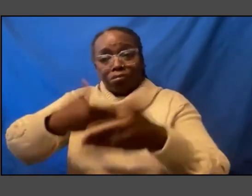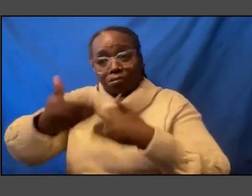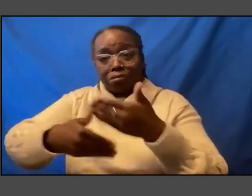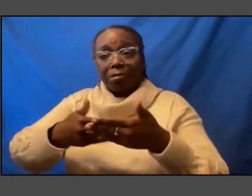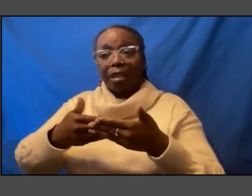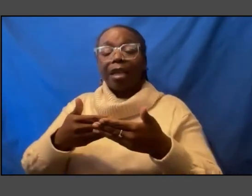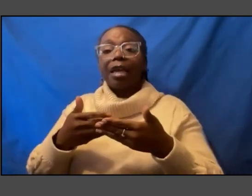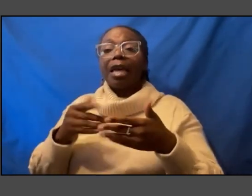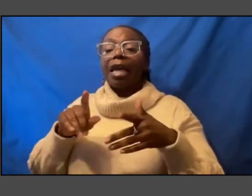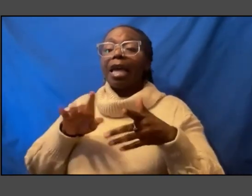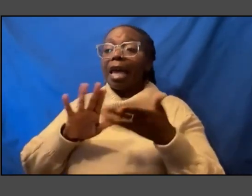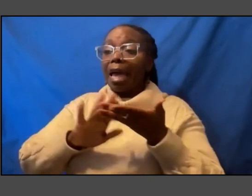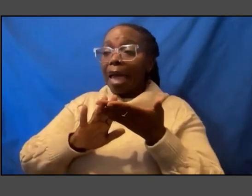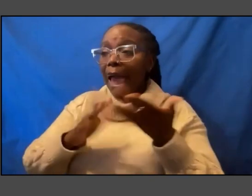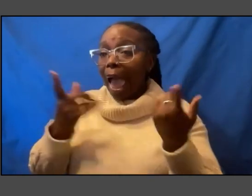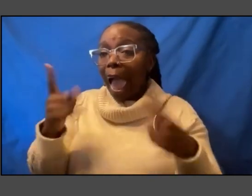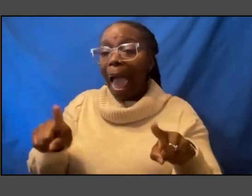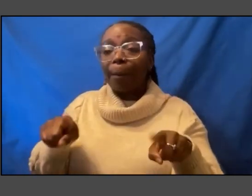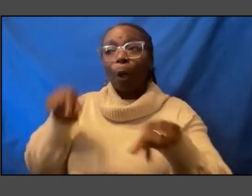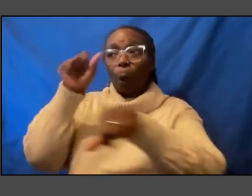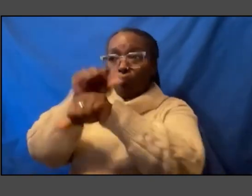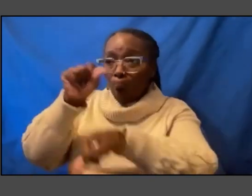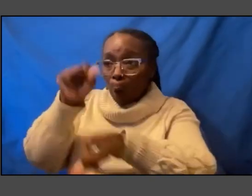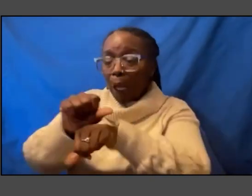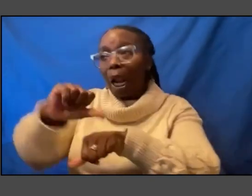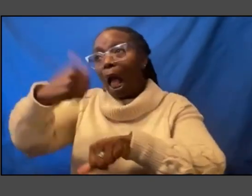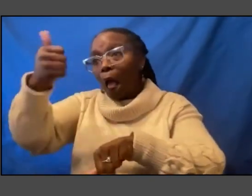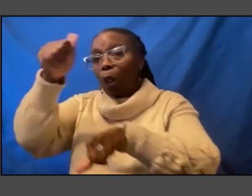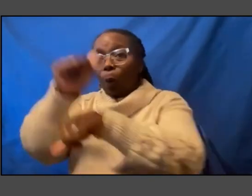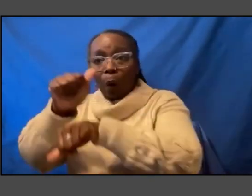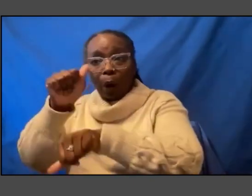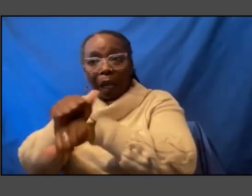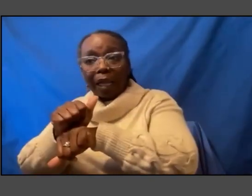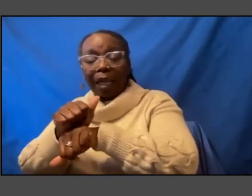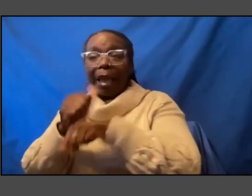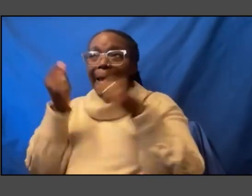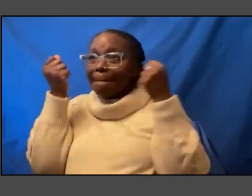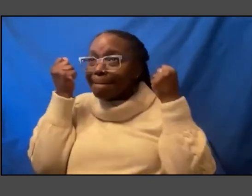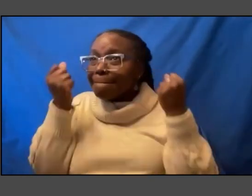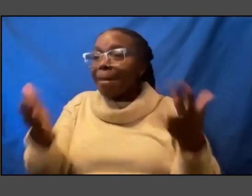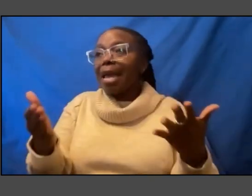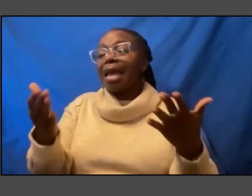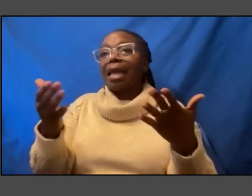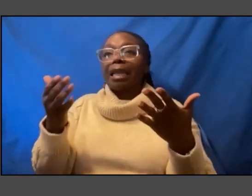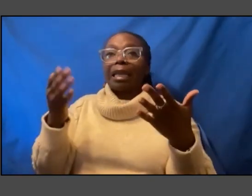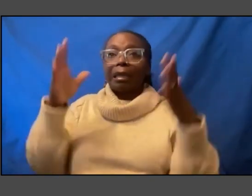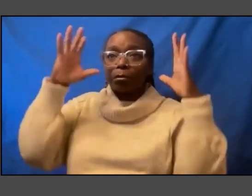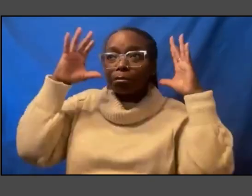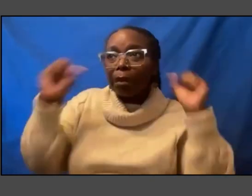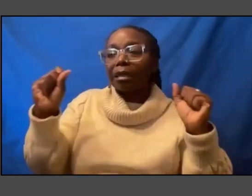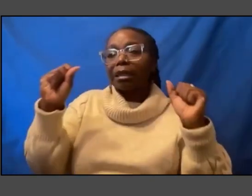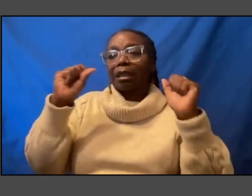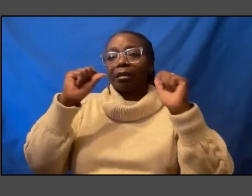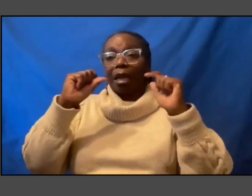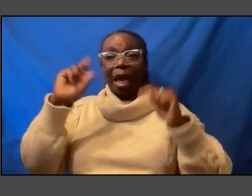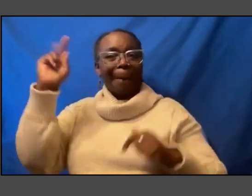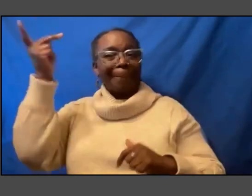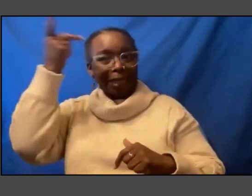working with and others working with many administrations it was a political feat but I say